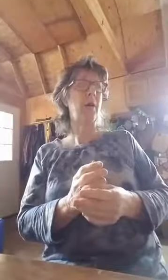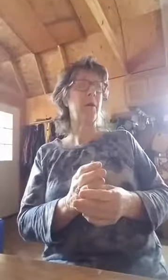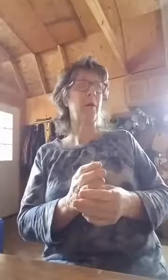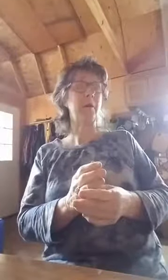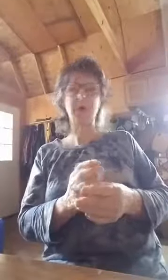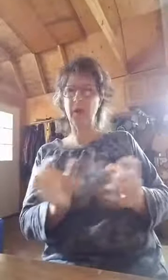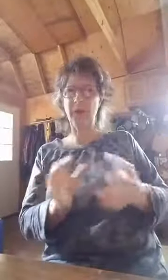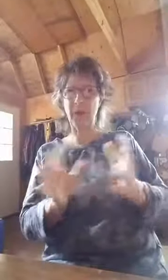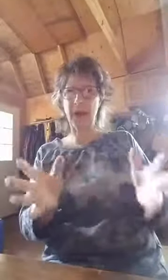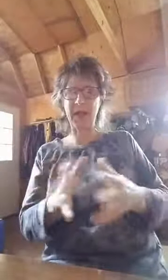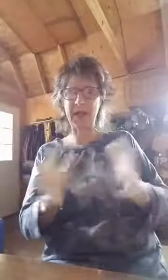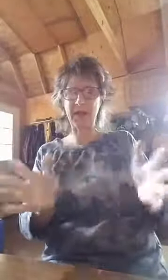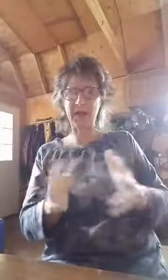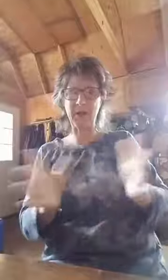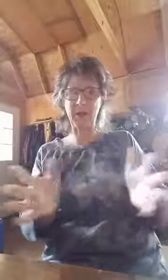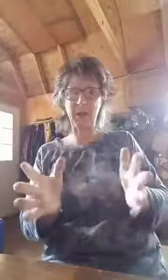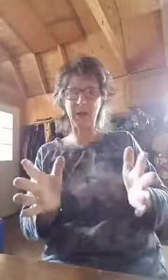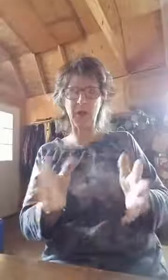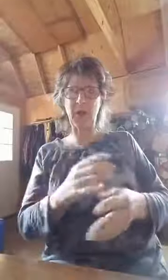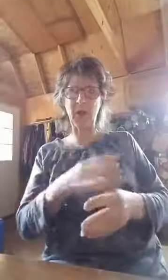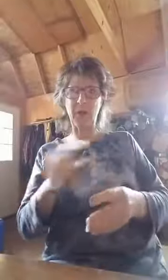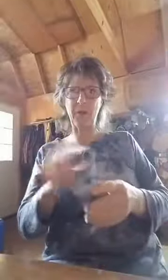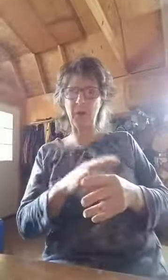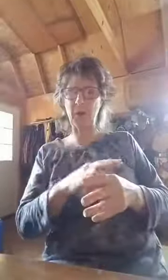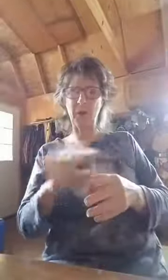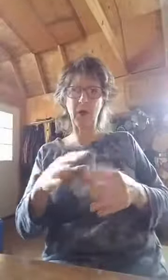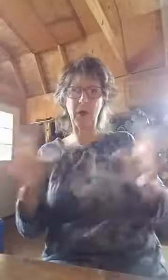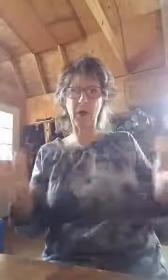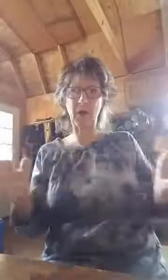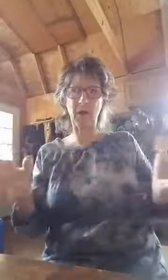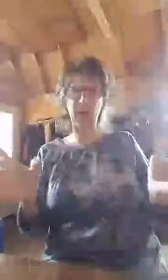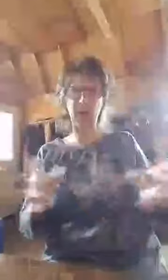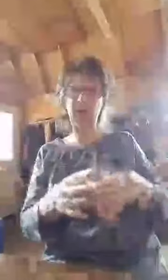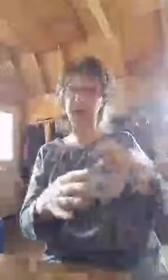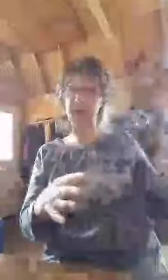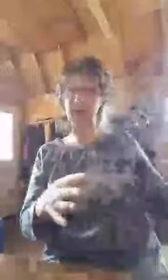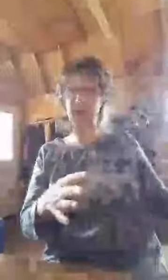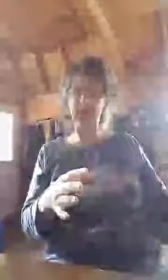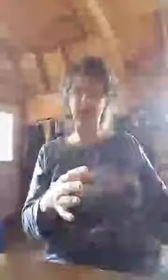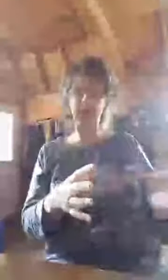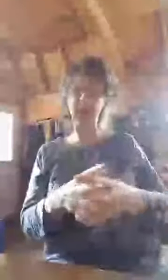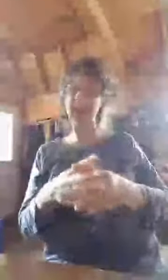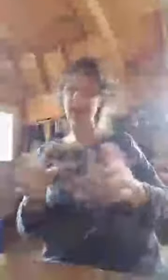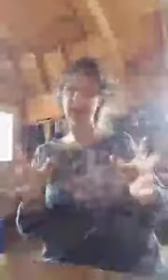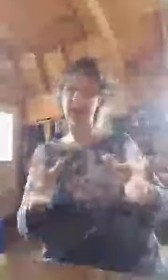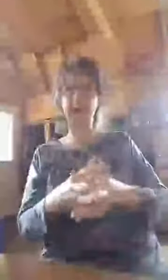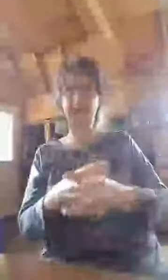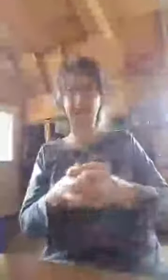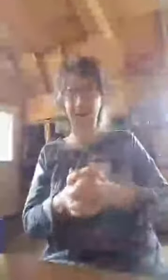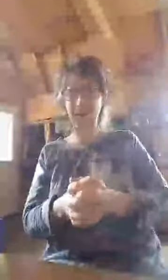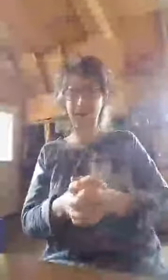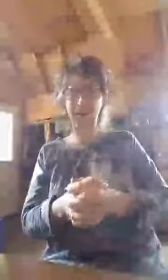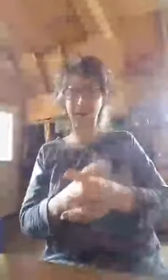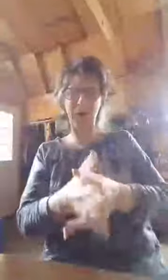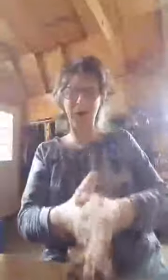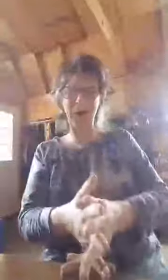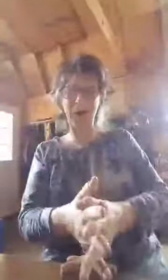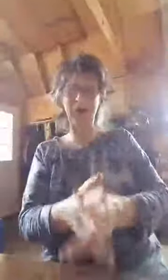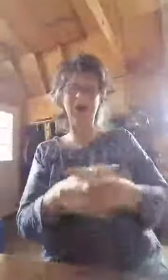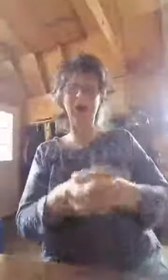you don't have to buy any certain amount of books. You buy one book or a hundred books and Amazon sells it for you. It's really great setup. It's what I'm called to do right